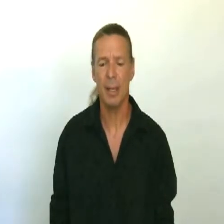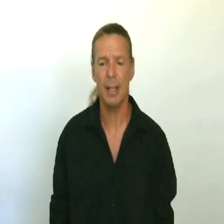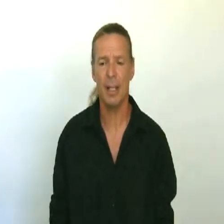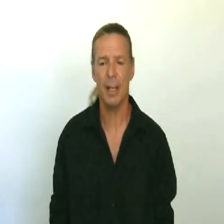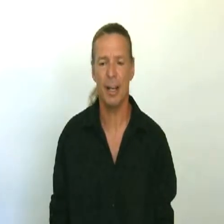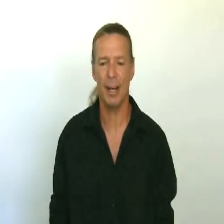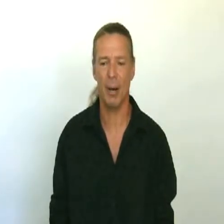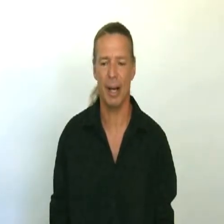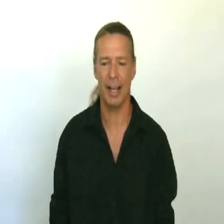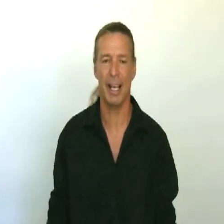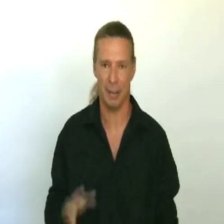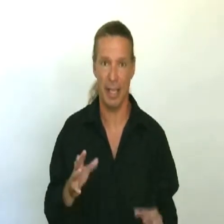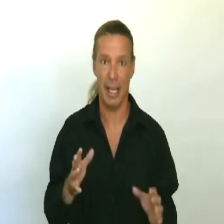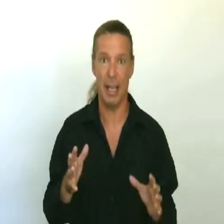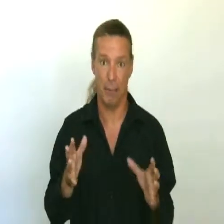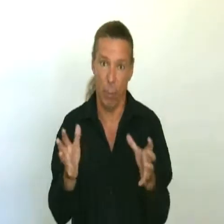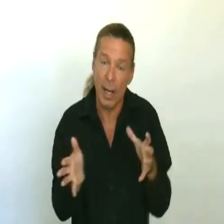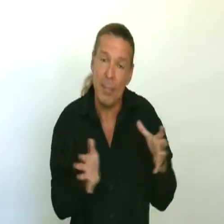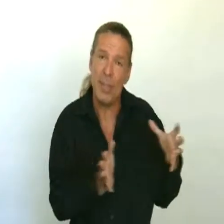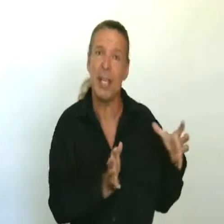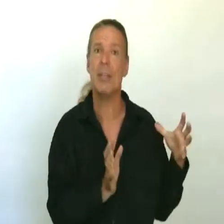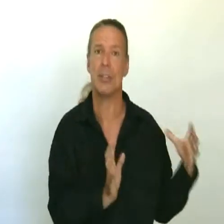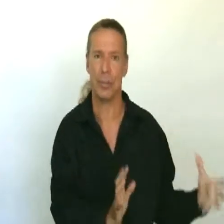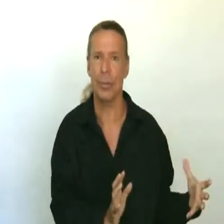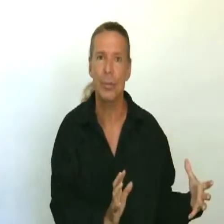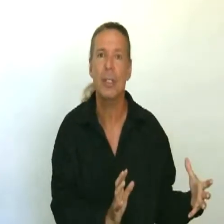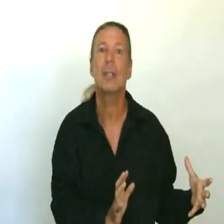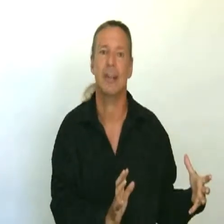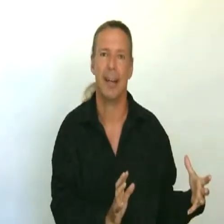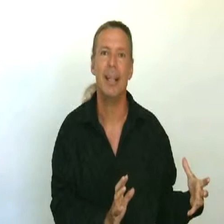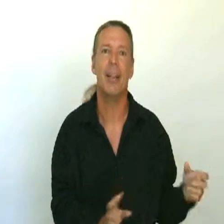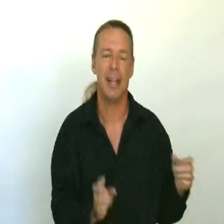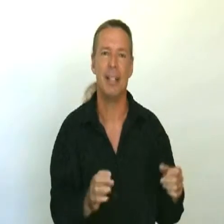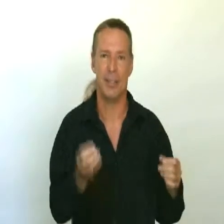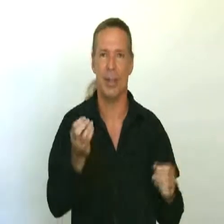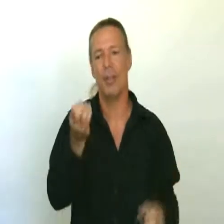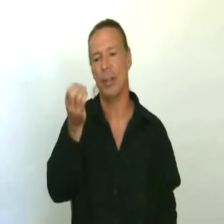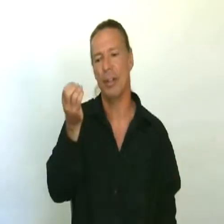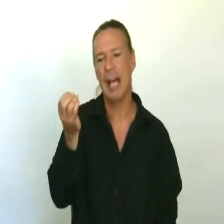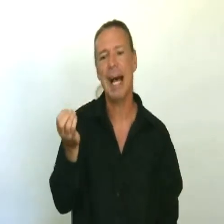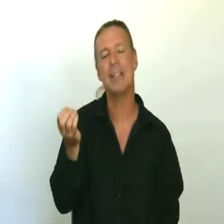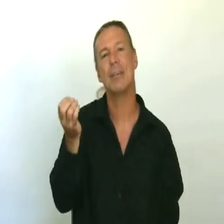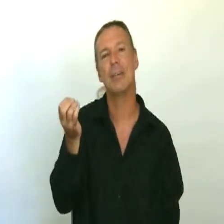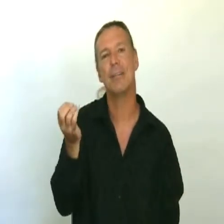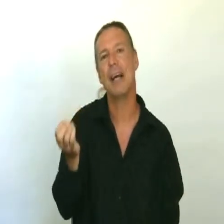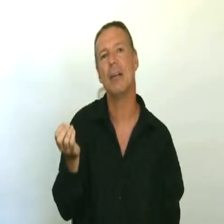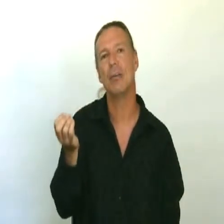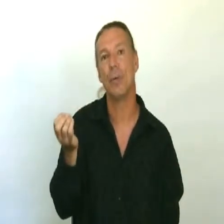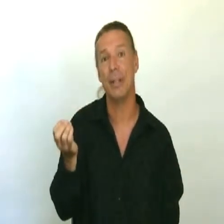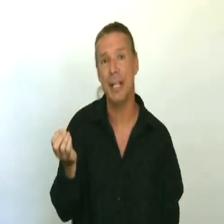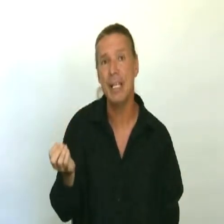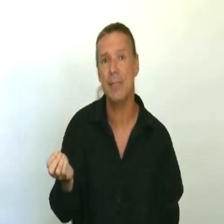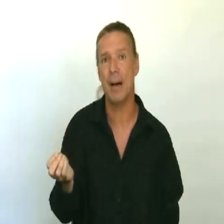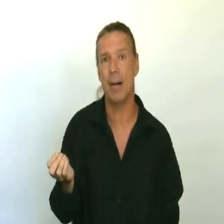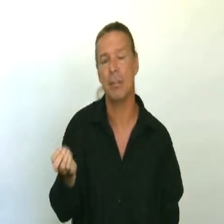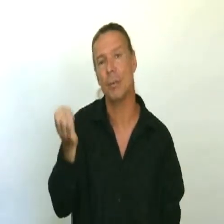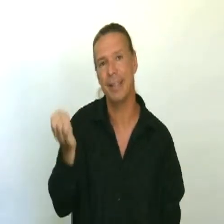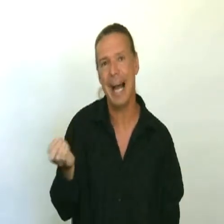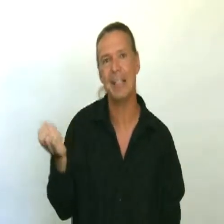again, if what I'm saying is true, right, that it's the last final release vowel to relax